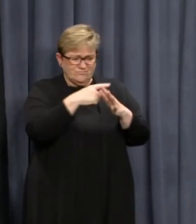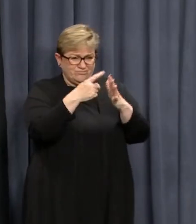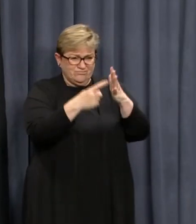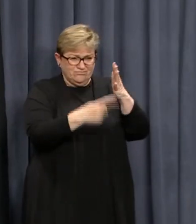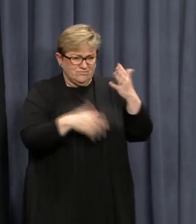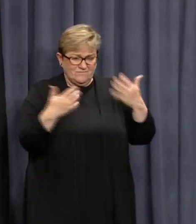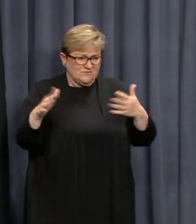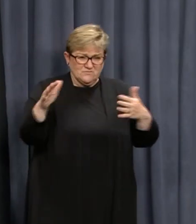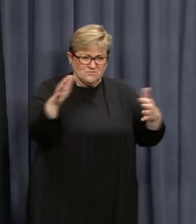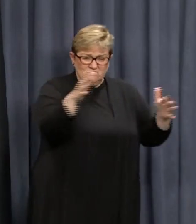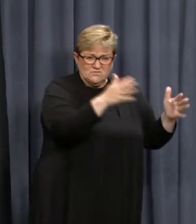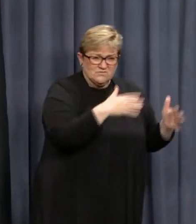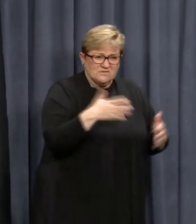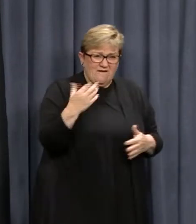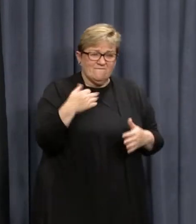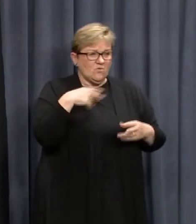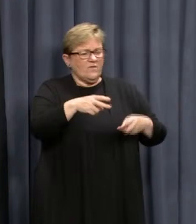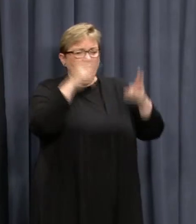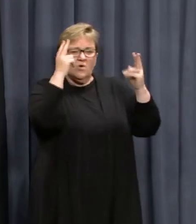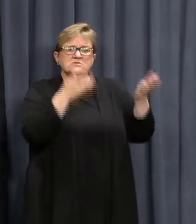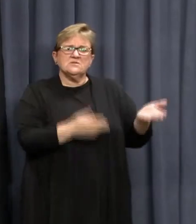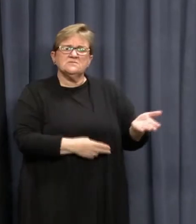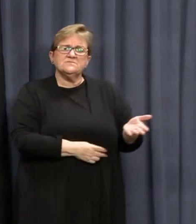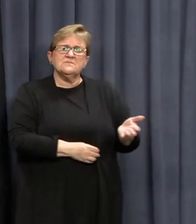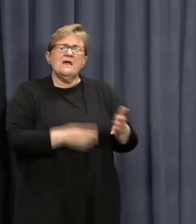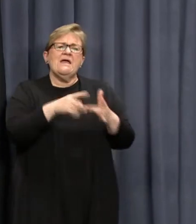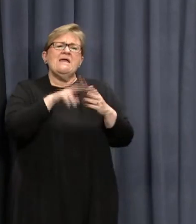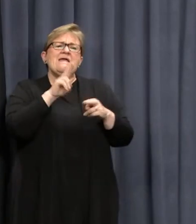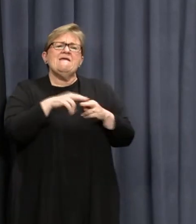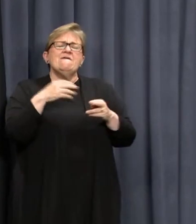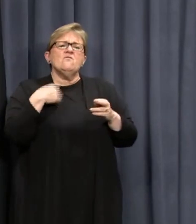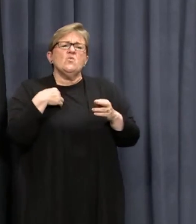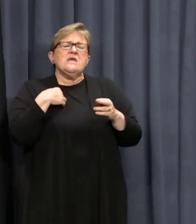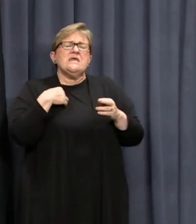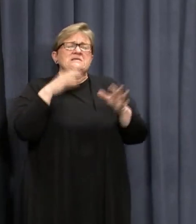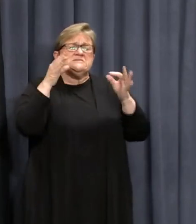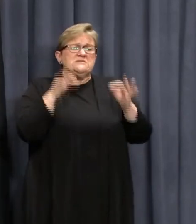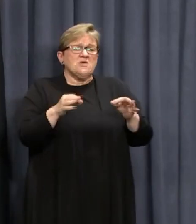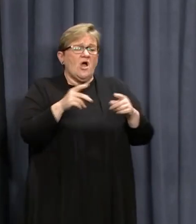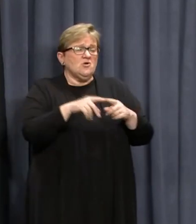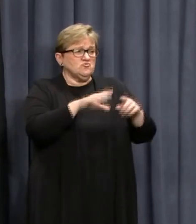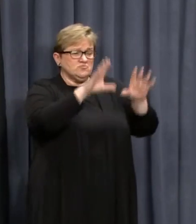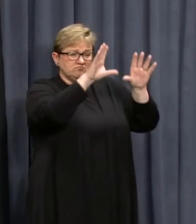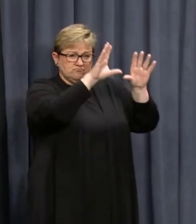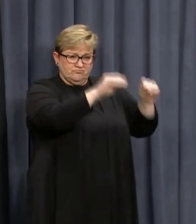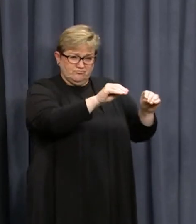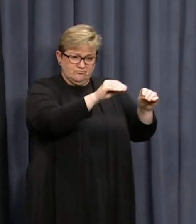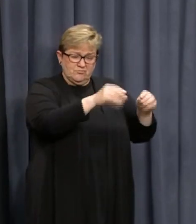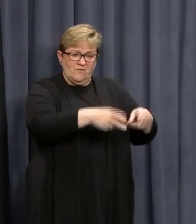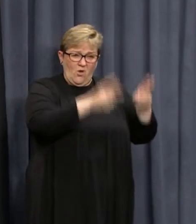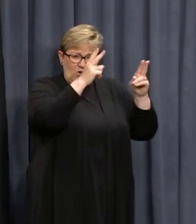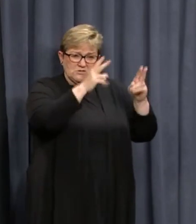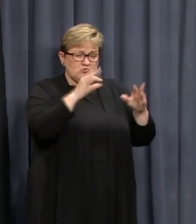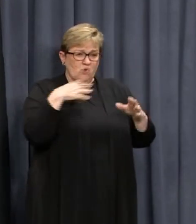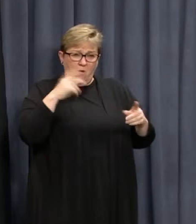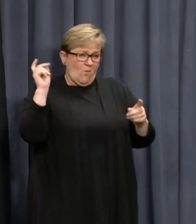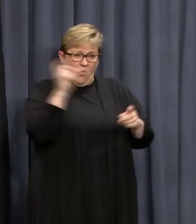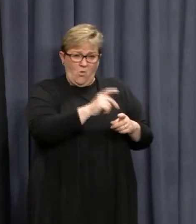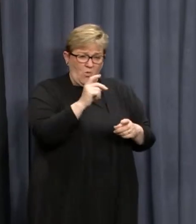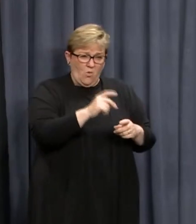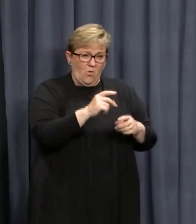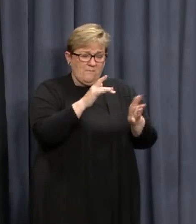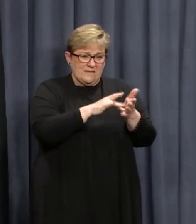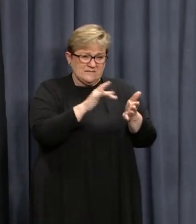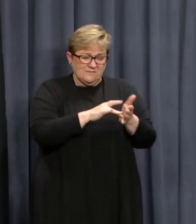those things for our hotels. If we do decommission any hotels that are deemed as